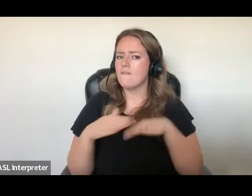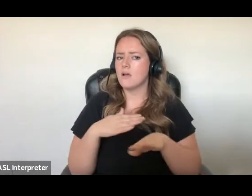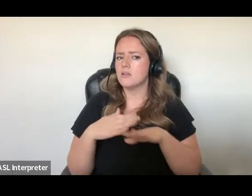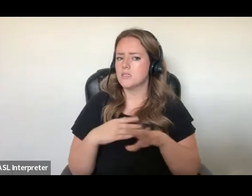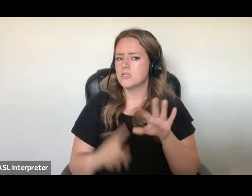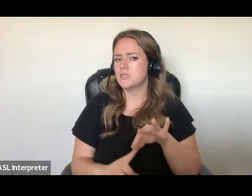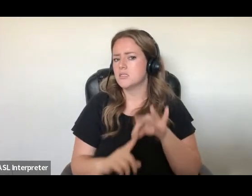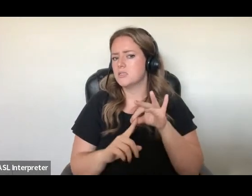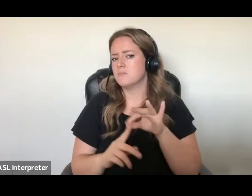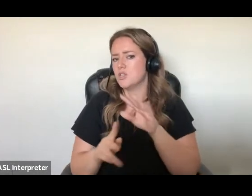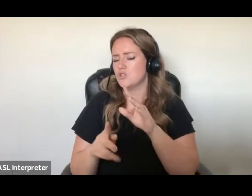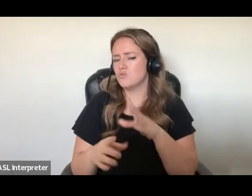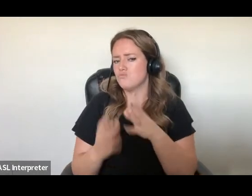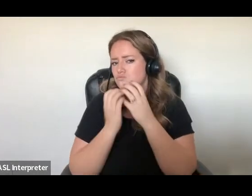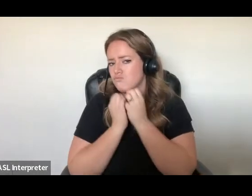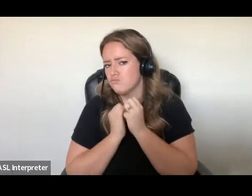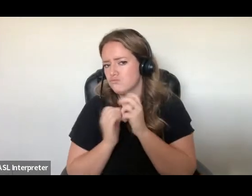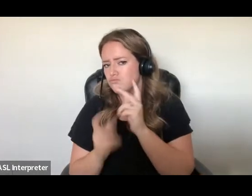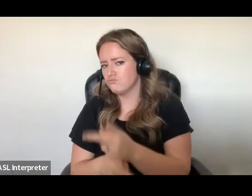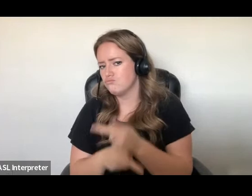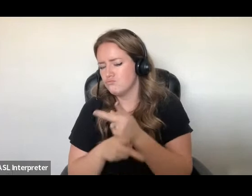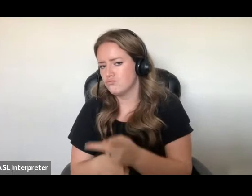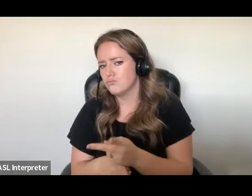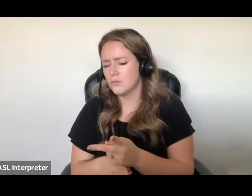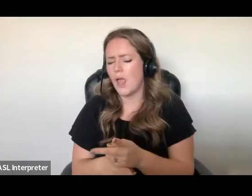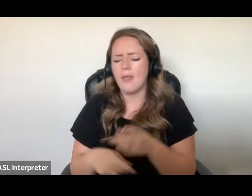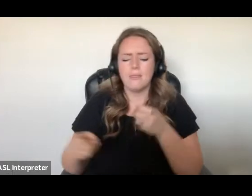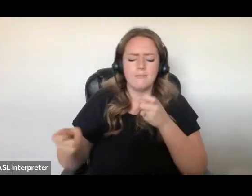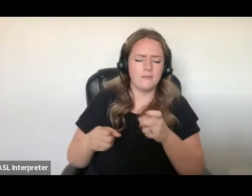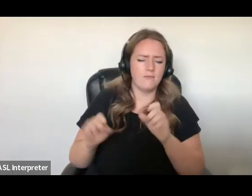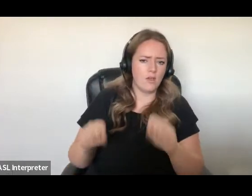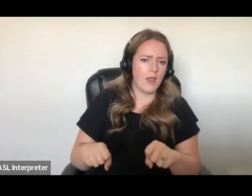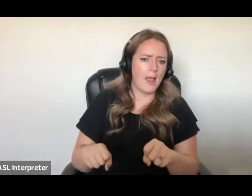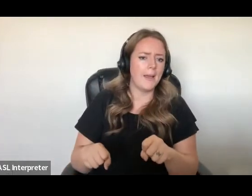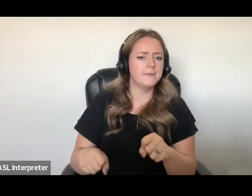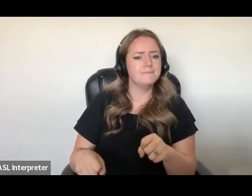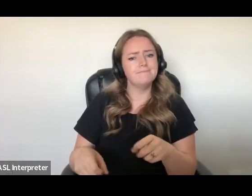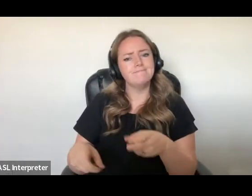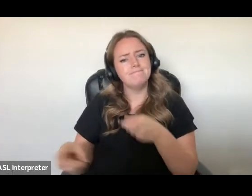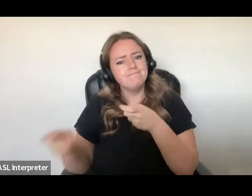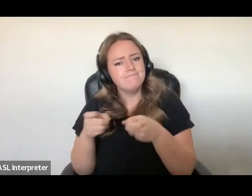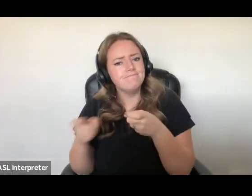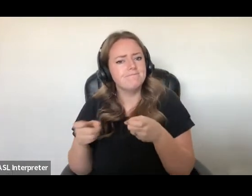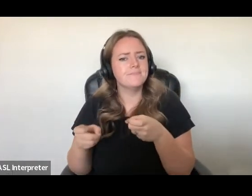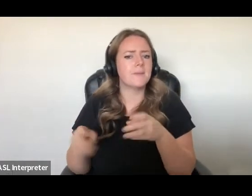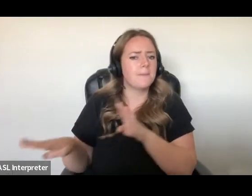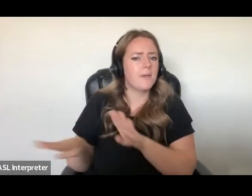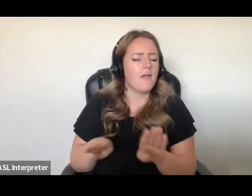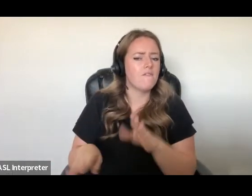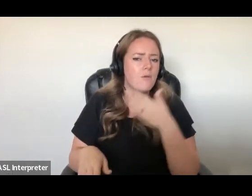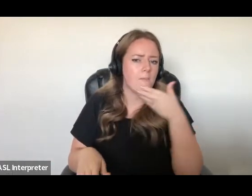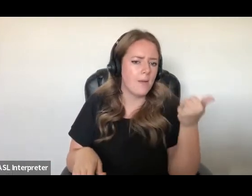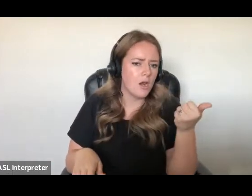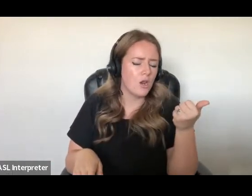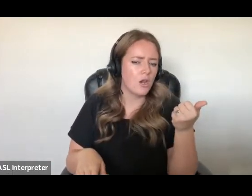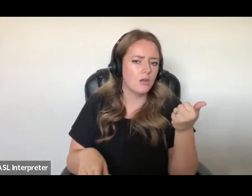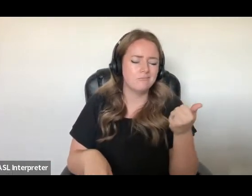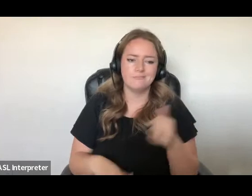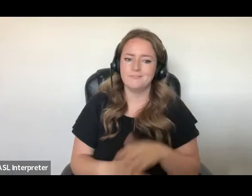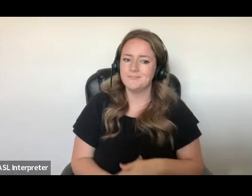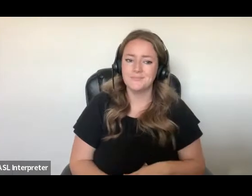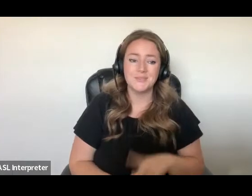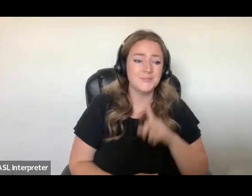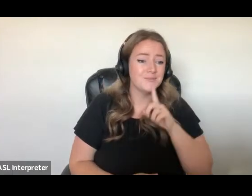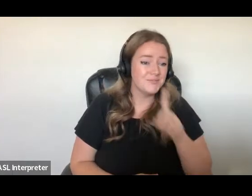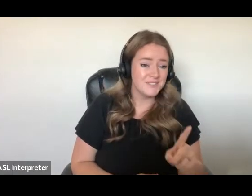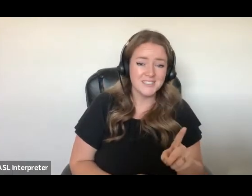behavior can be better managed in those facilities. Instead of receiving vital support, people with psychosocial disabilities are subjected to